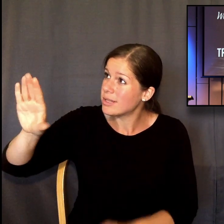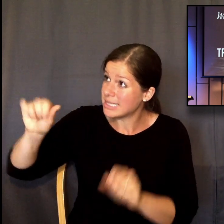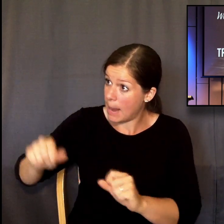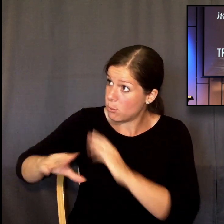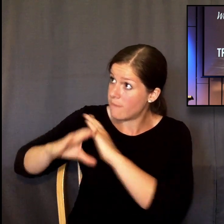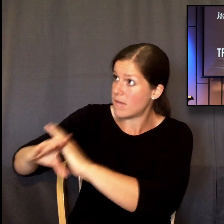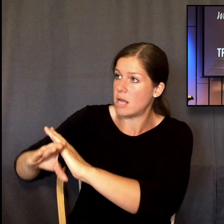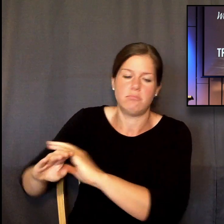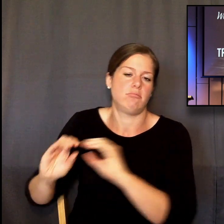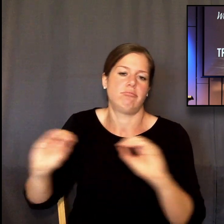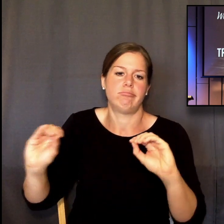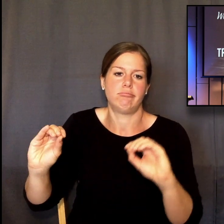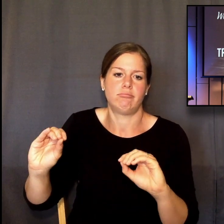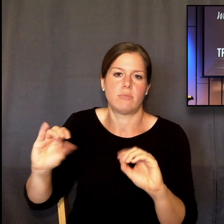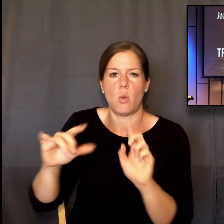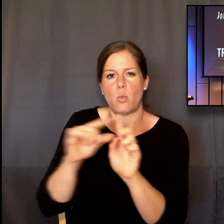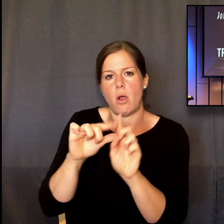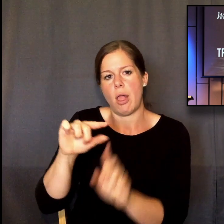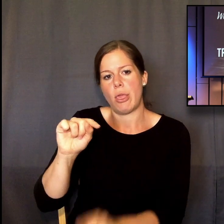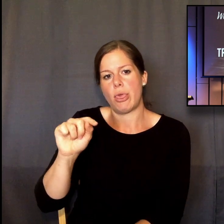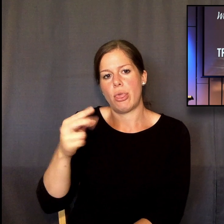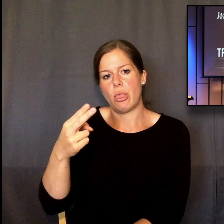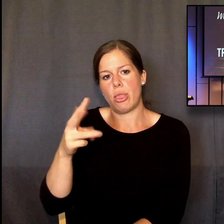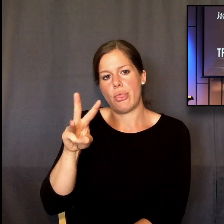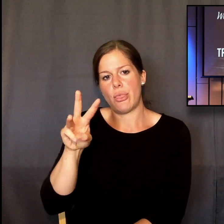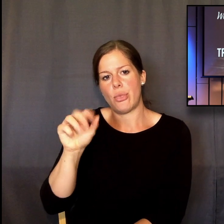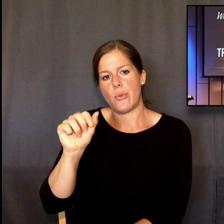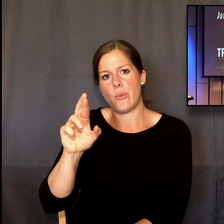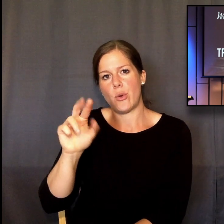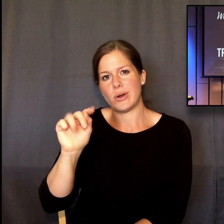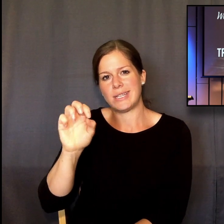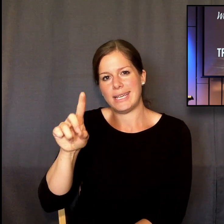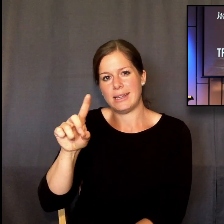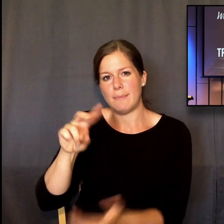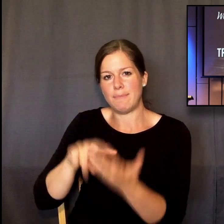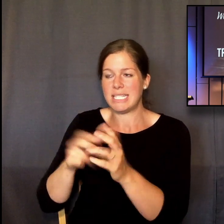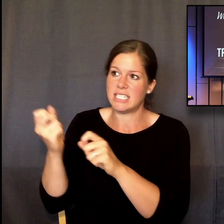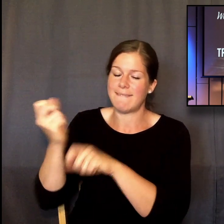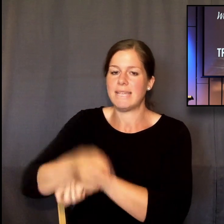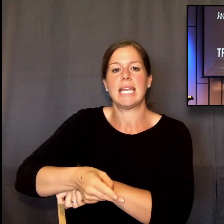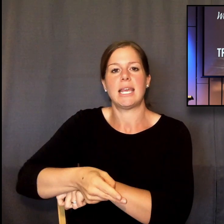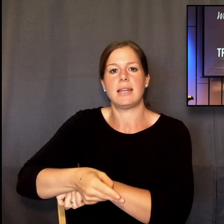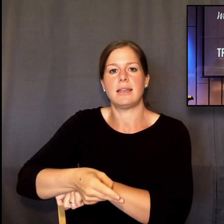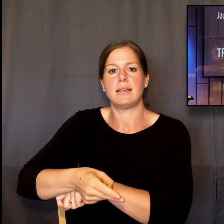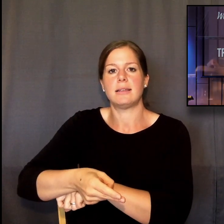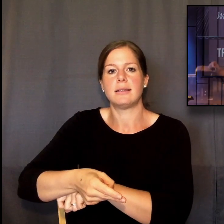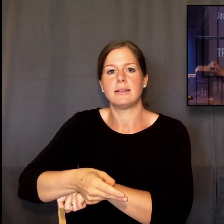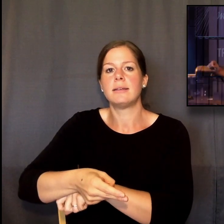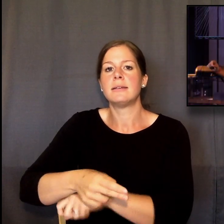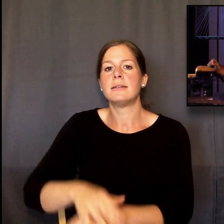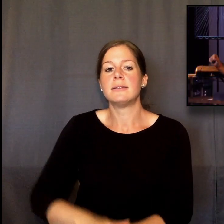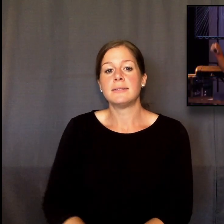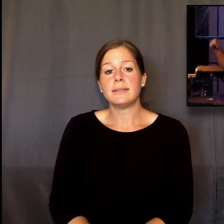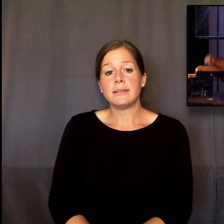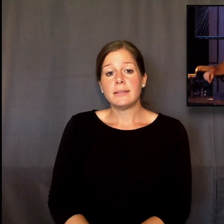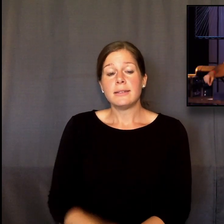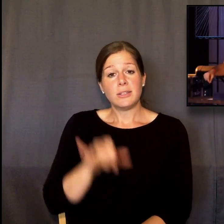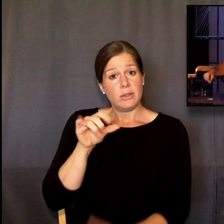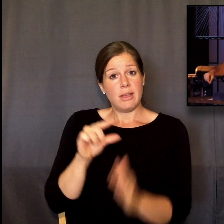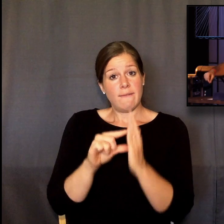word means prevented or defeated. No purpose you have can be defeated. That is somebody in